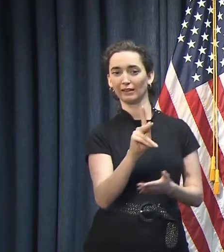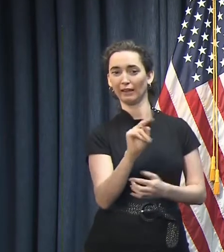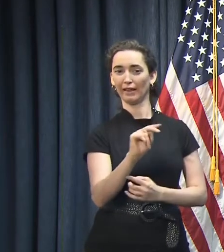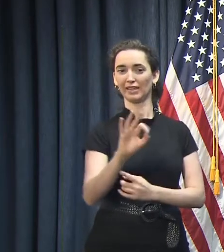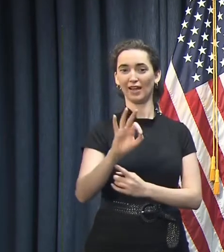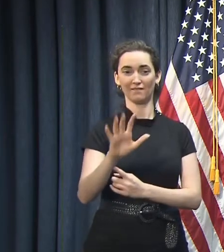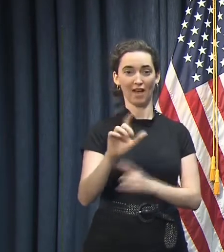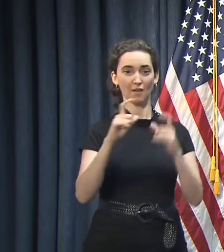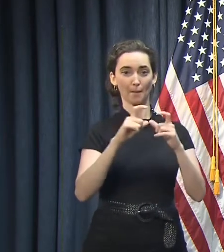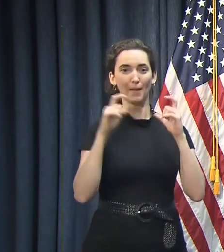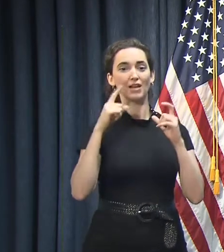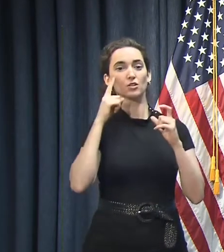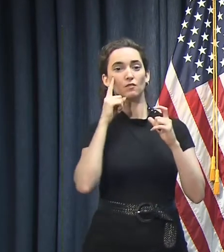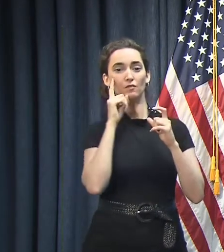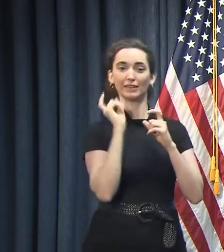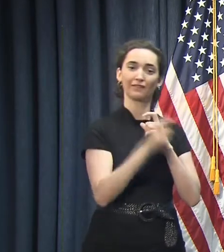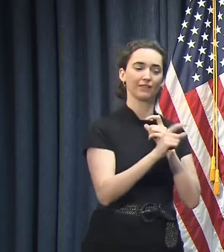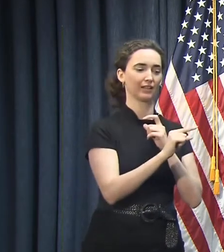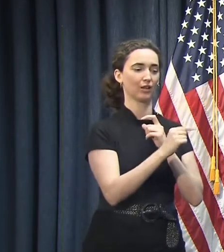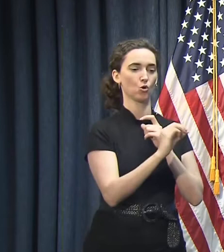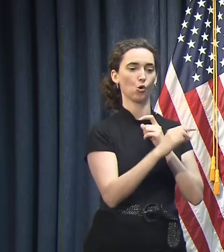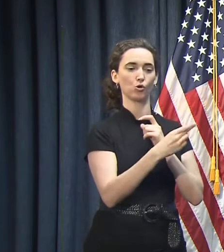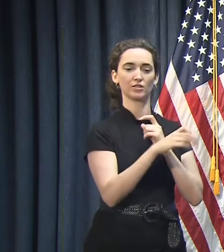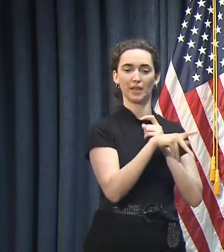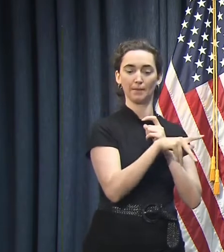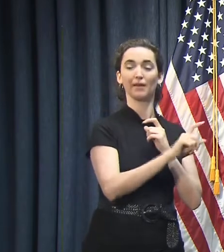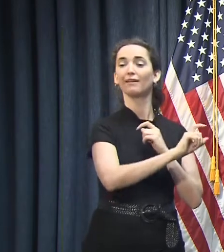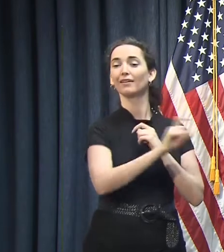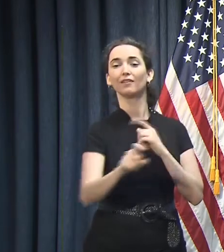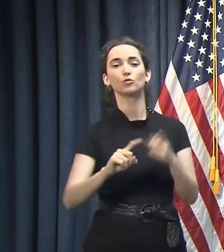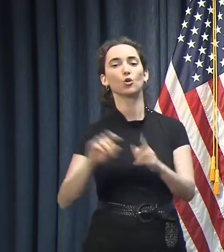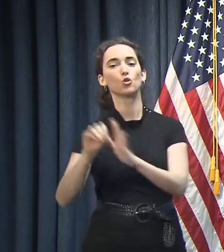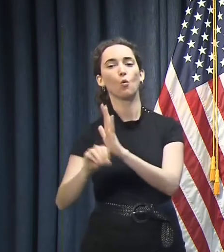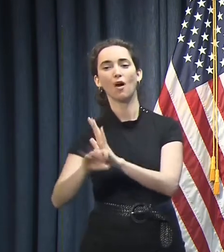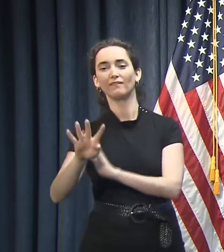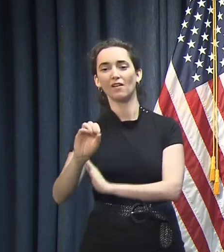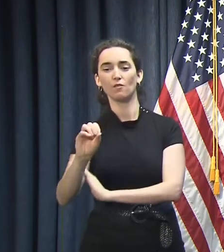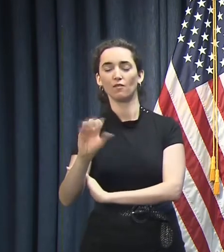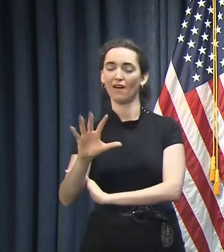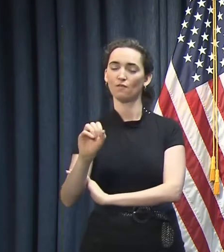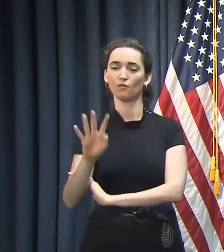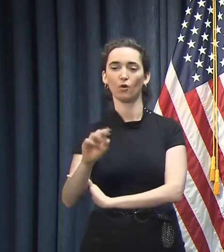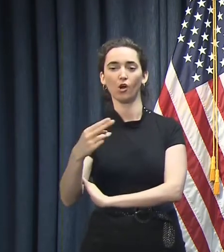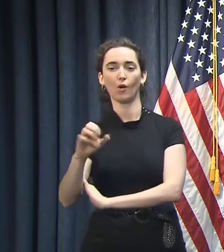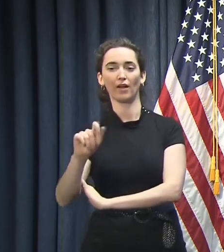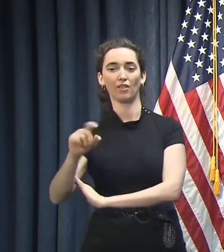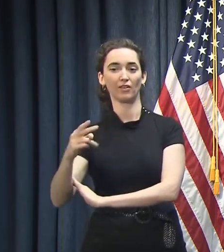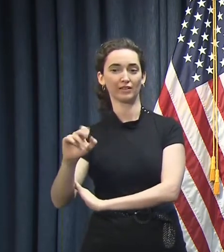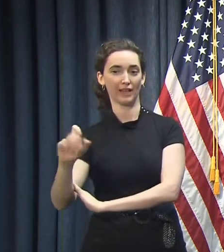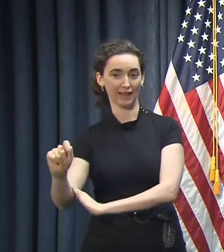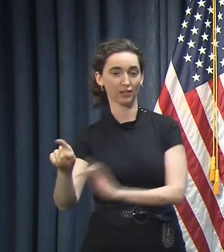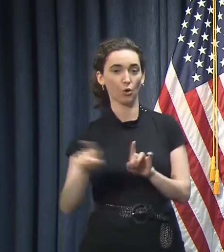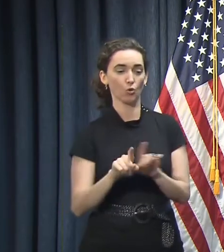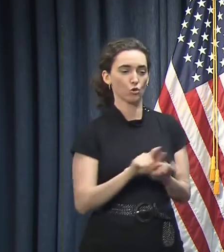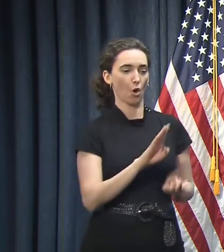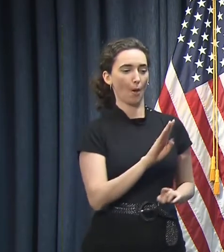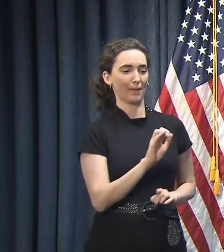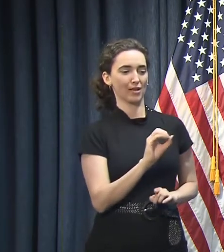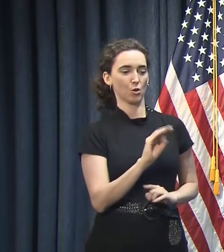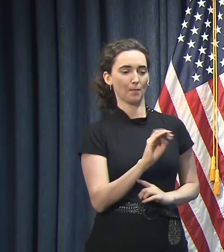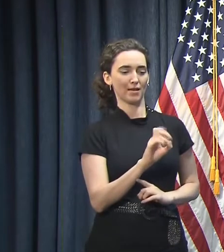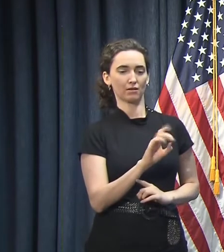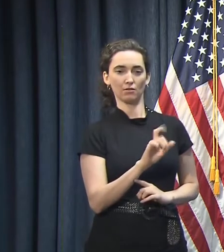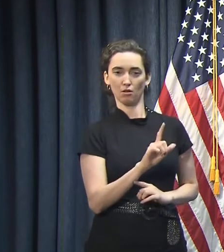for distribution to the 504 Health Net in New Orleans and to the Biomedical Research Foundation of Northwest Louisiana.